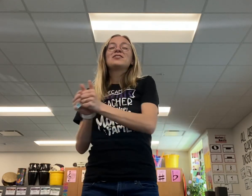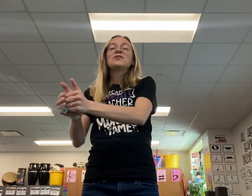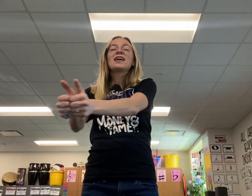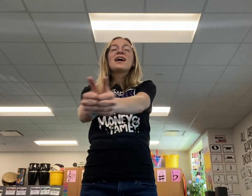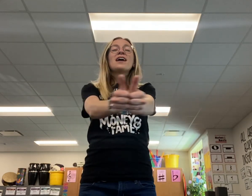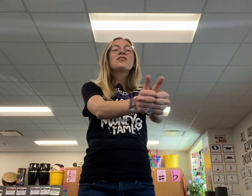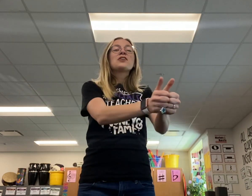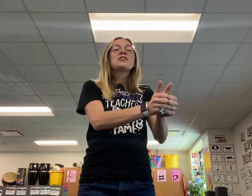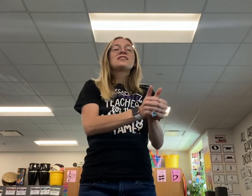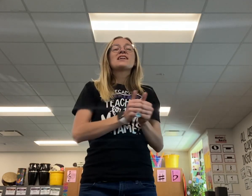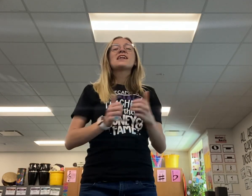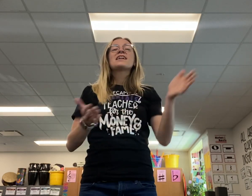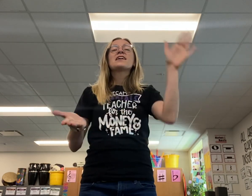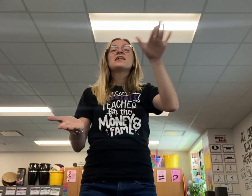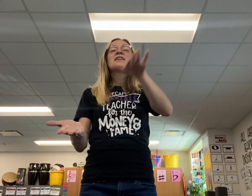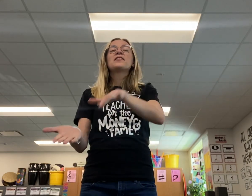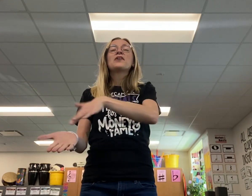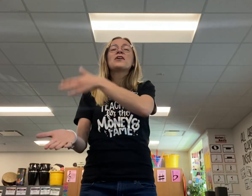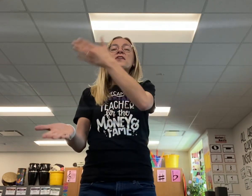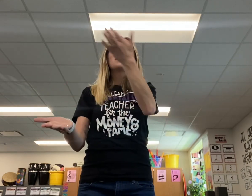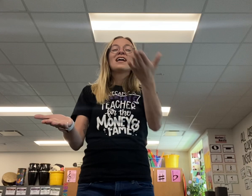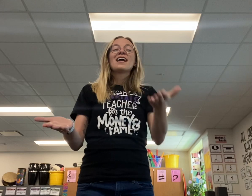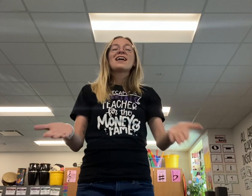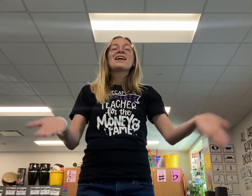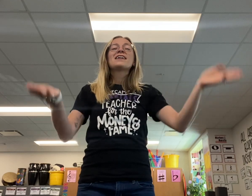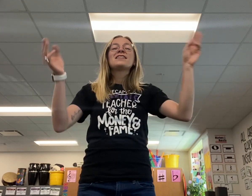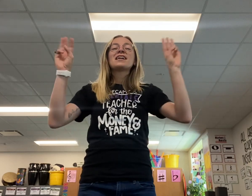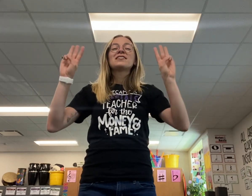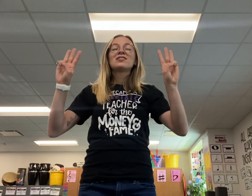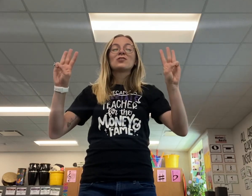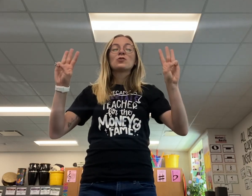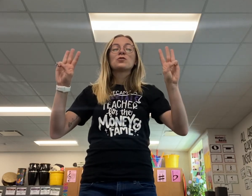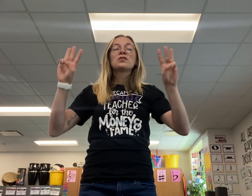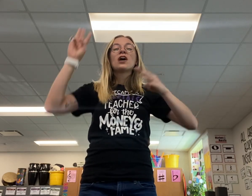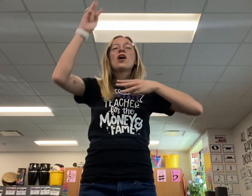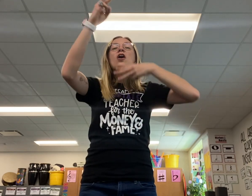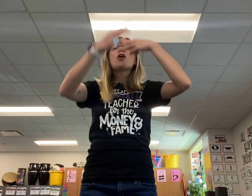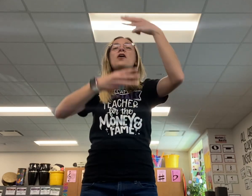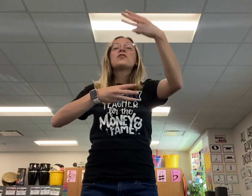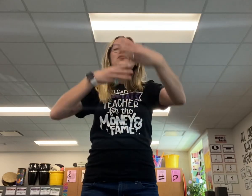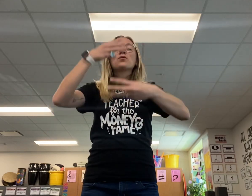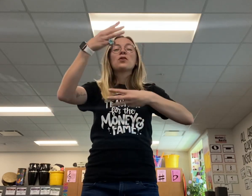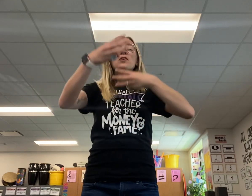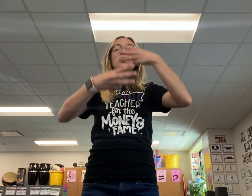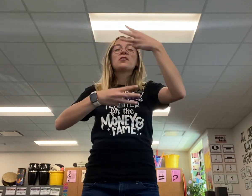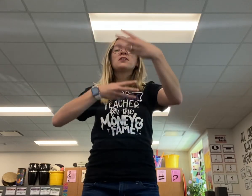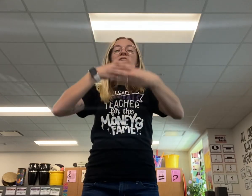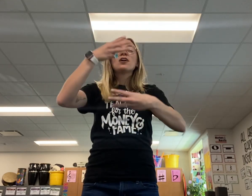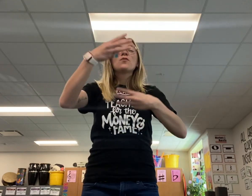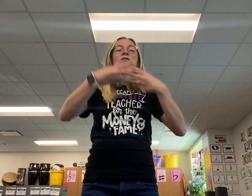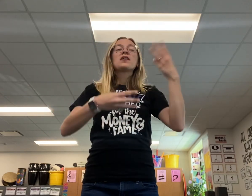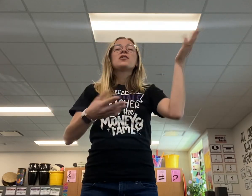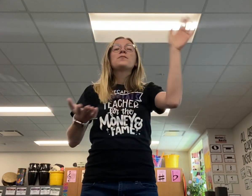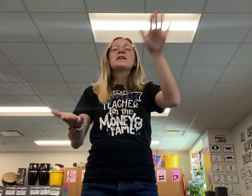together sing along. And then soon all the world will be